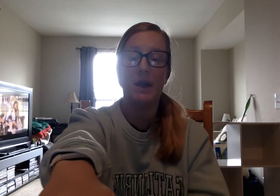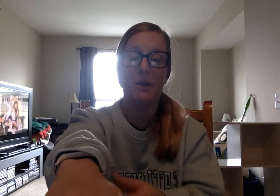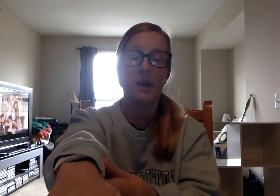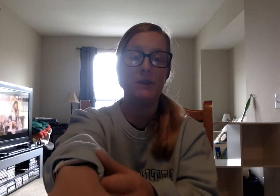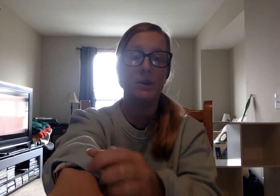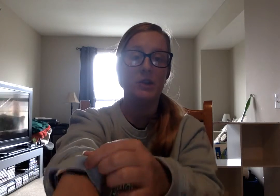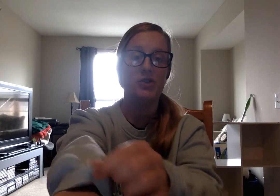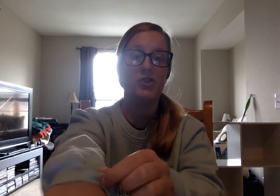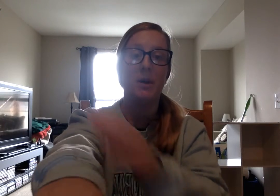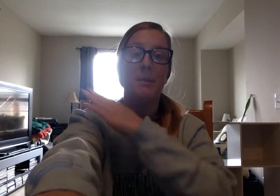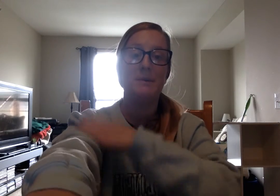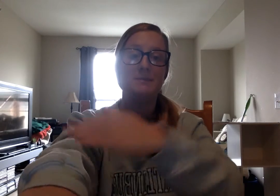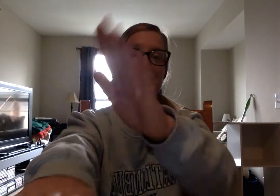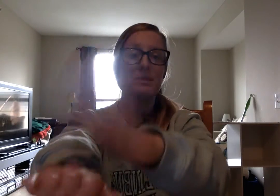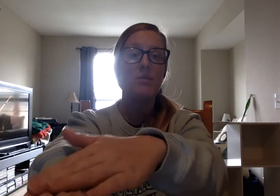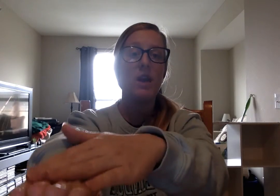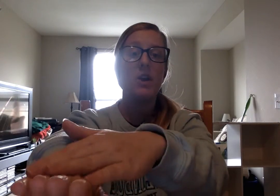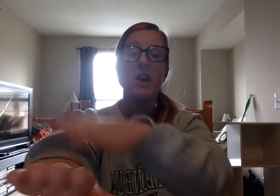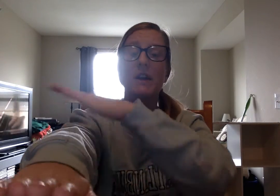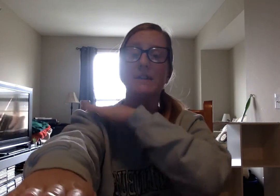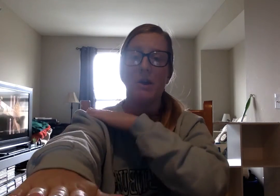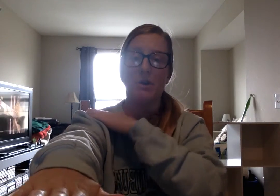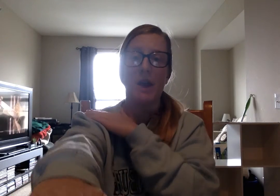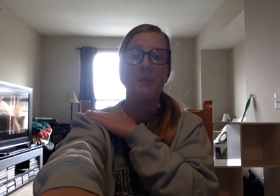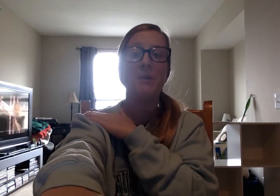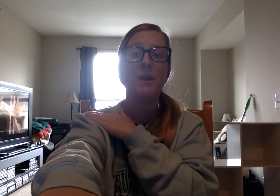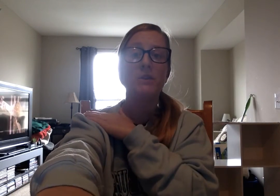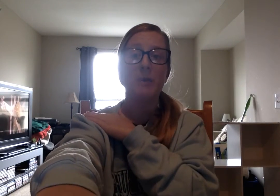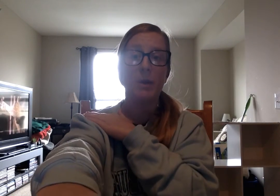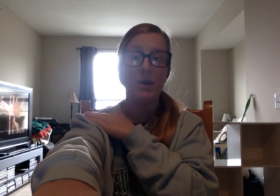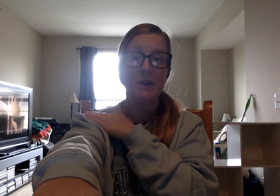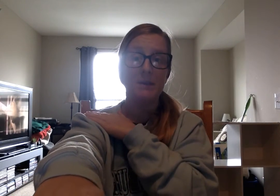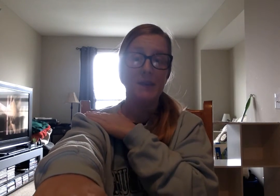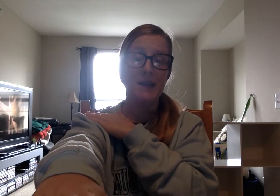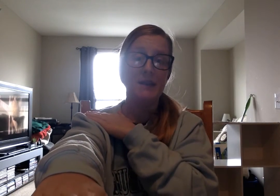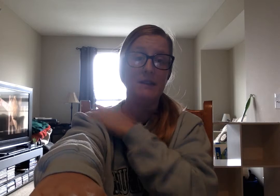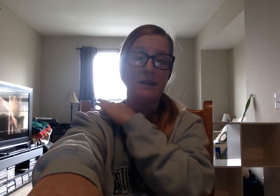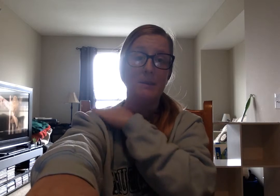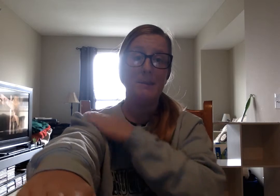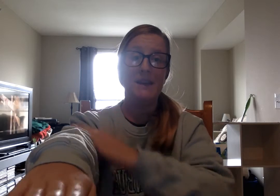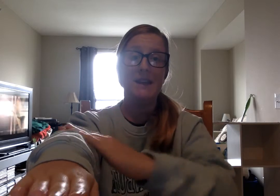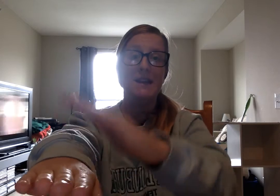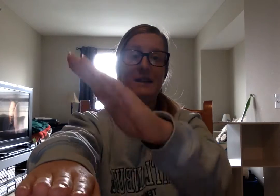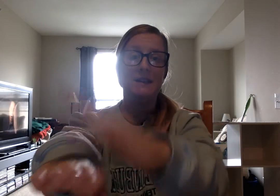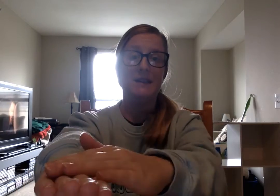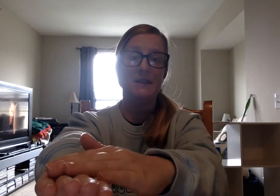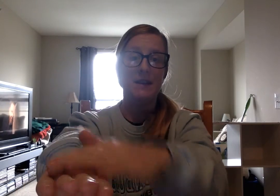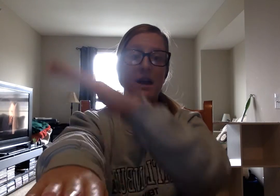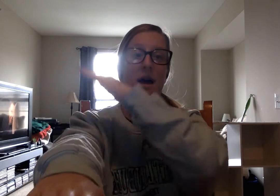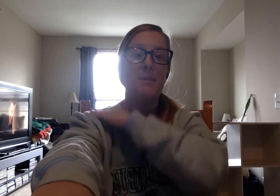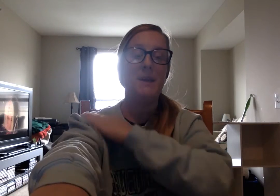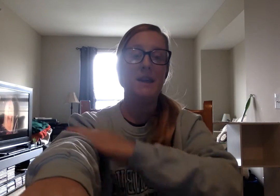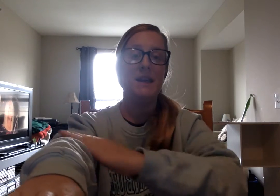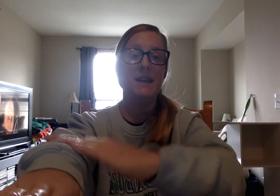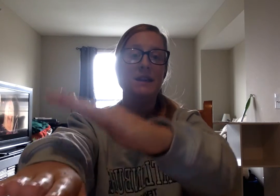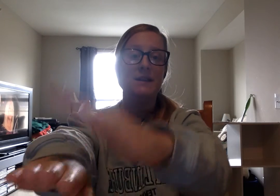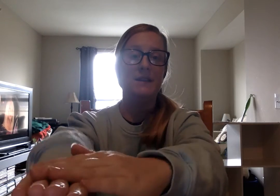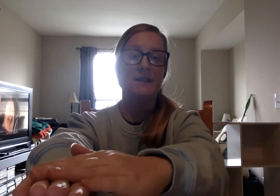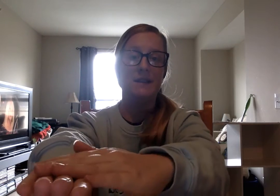line, okay? So we're going to jump on our N sound, okay? So my word is peas, peas, peas, peas,